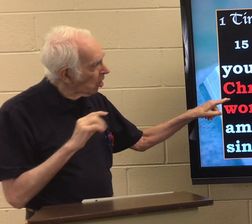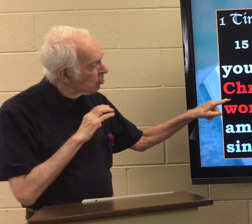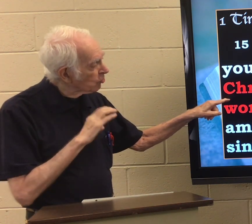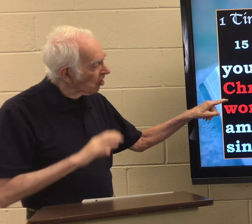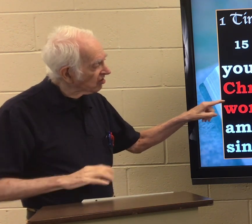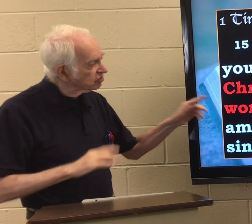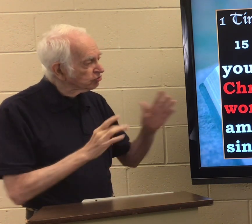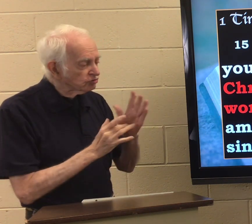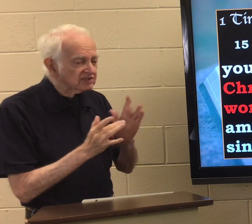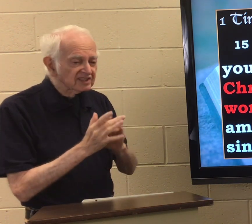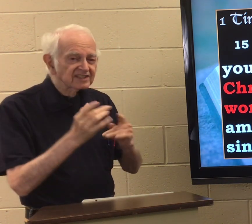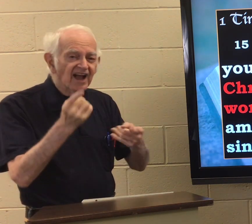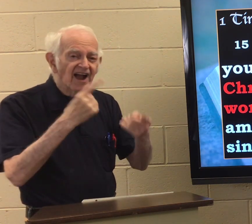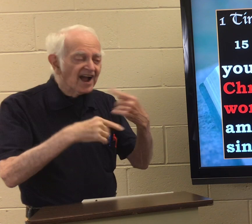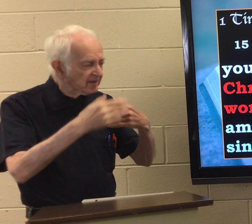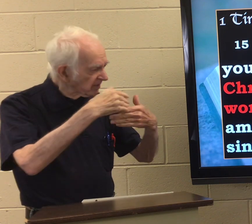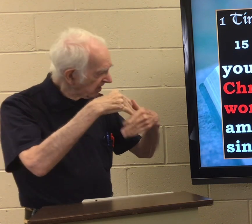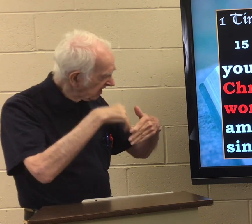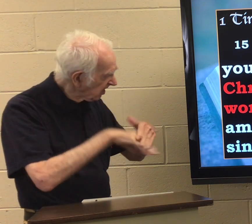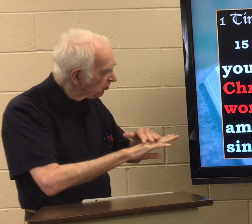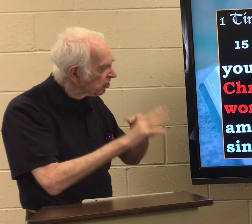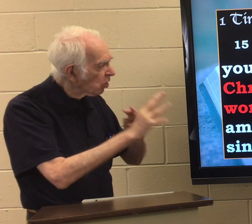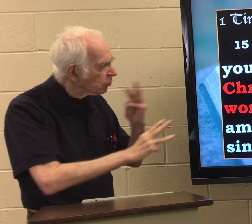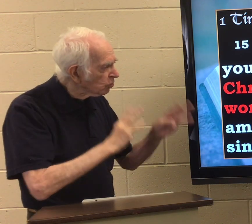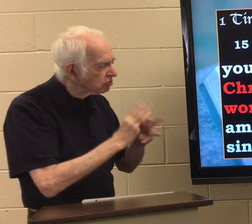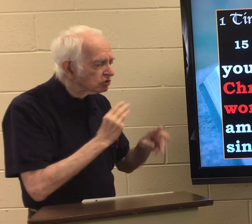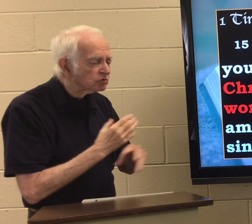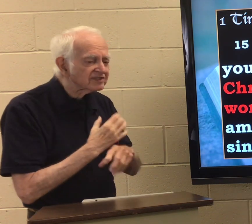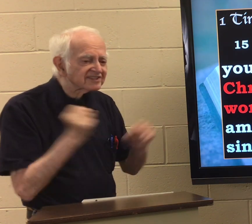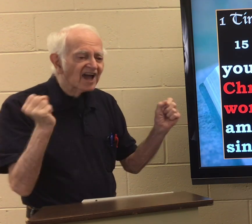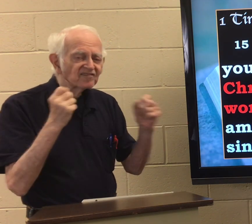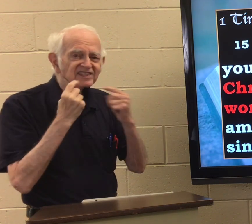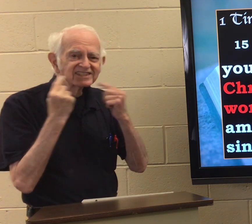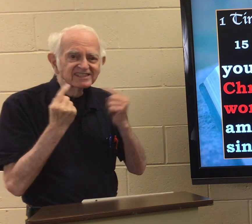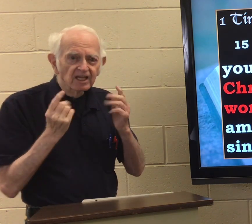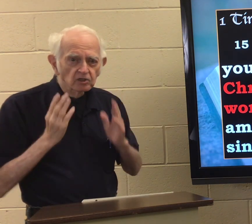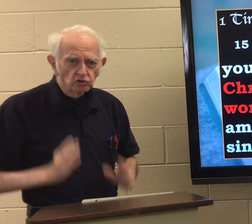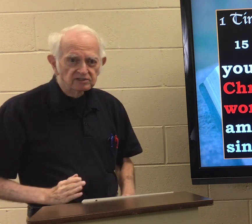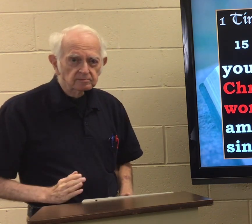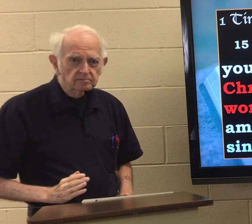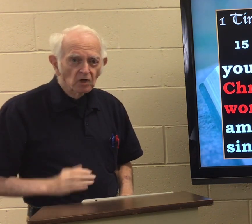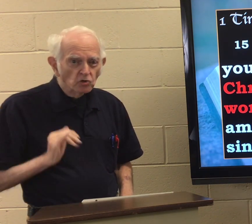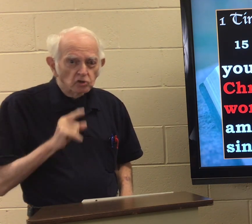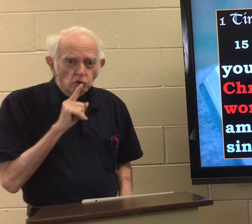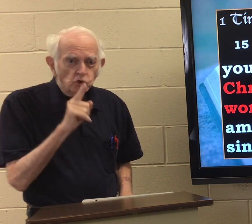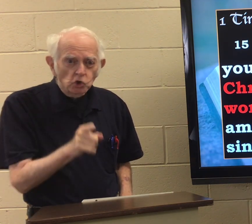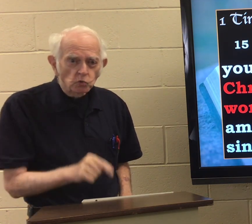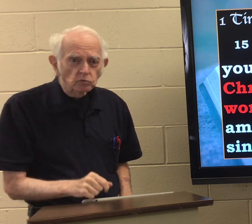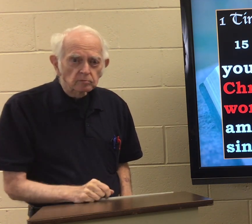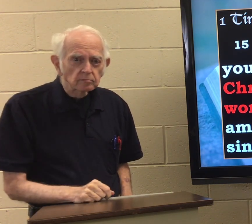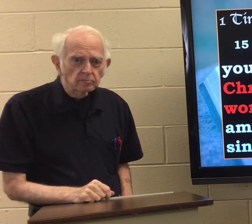Christ Jesus came into the world to save sinners. That's true.